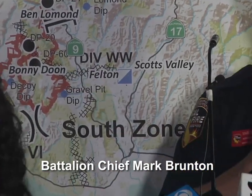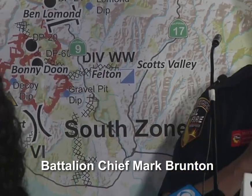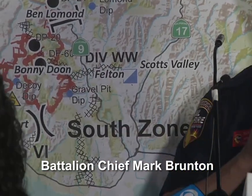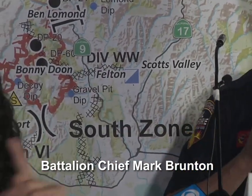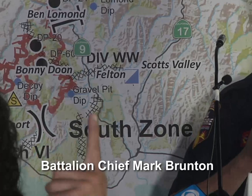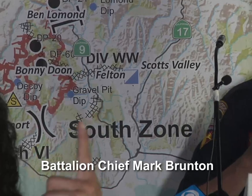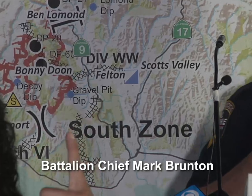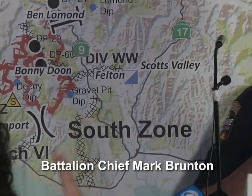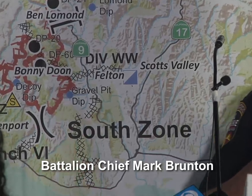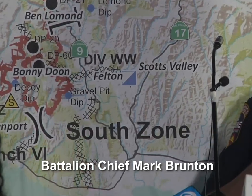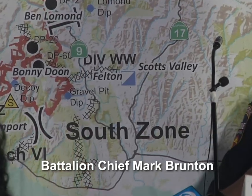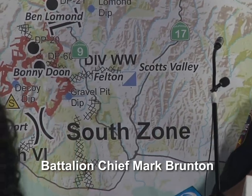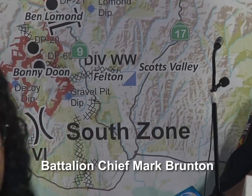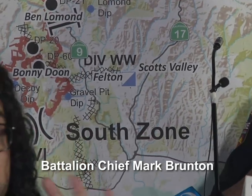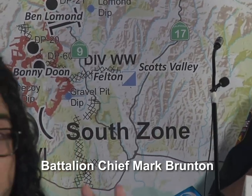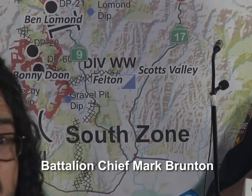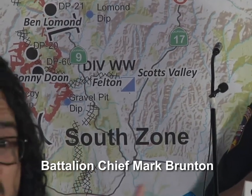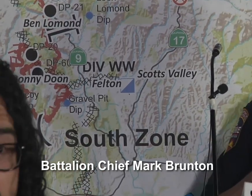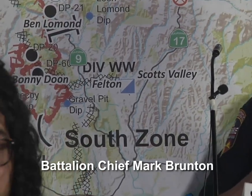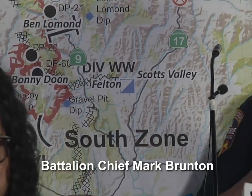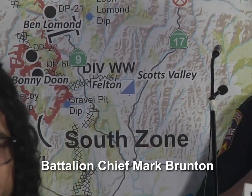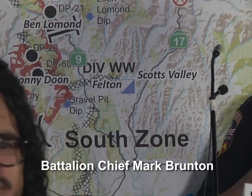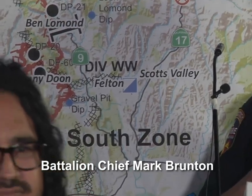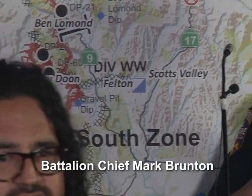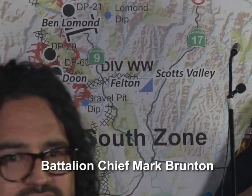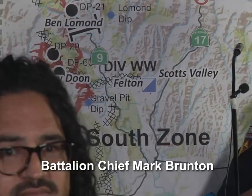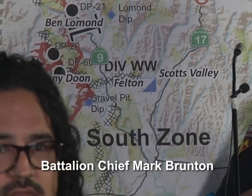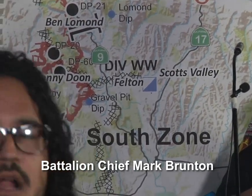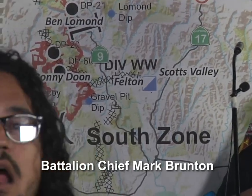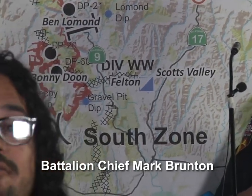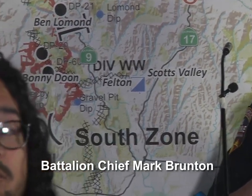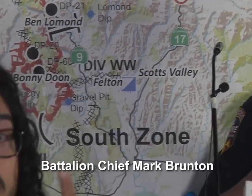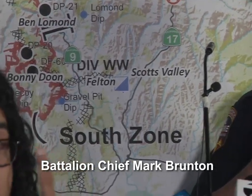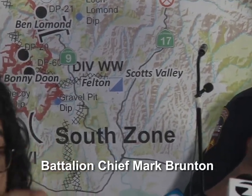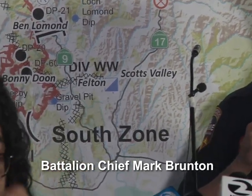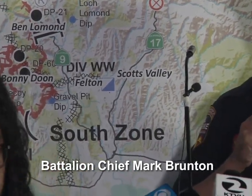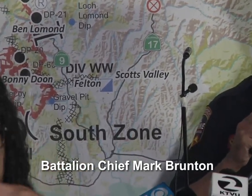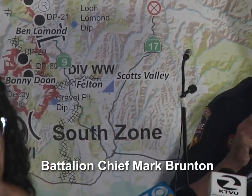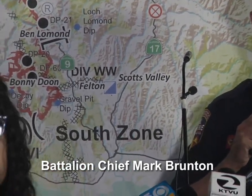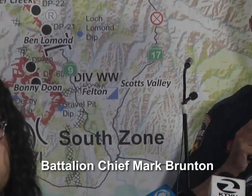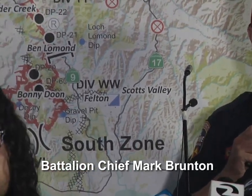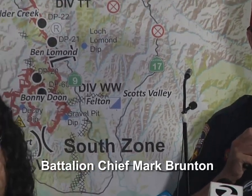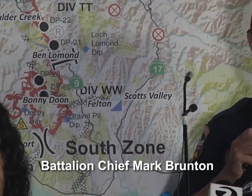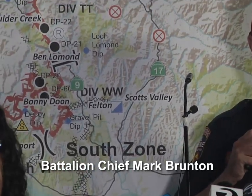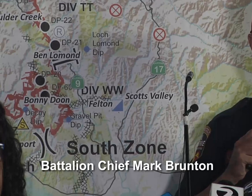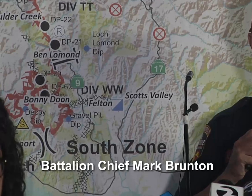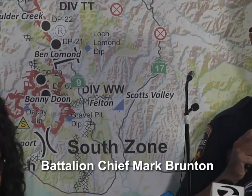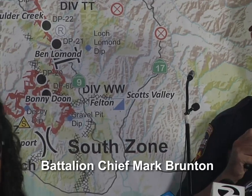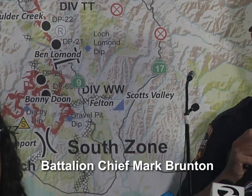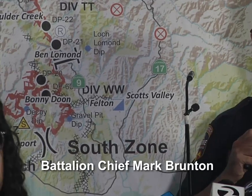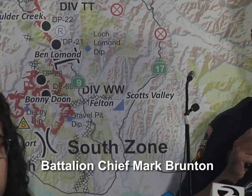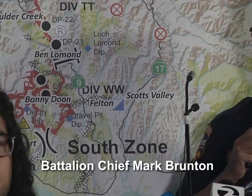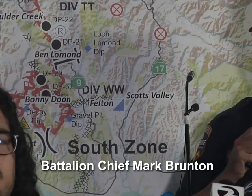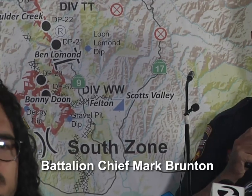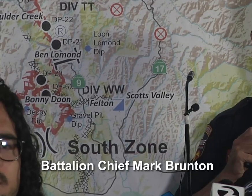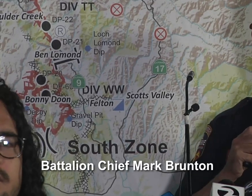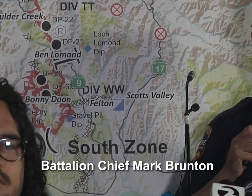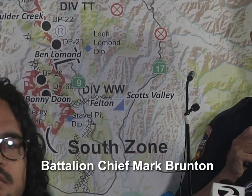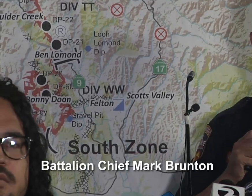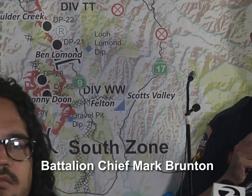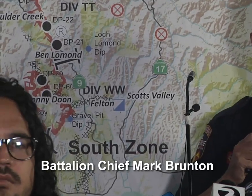We did a little burnout operation in that southern part of the Bonny Dune area, and that widened and improved our line